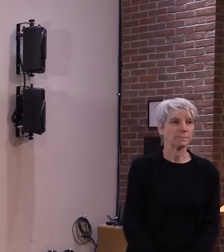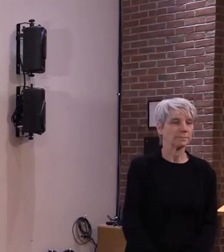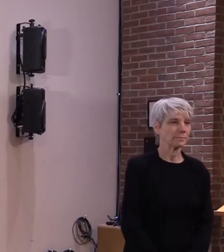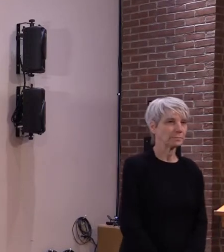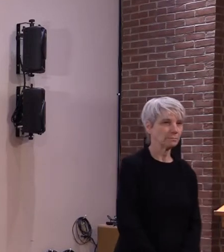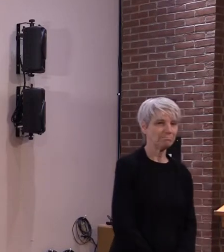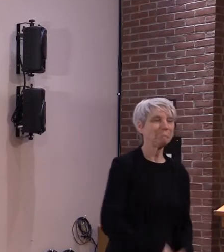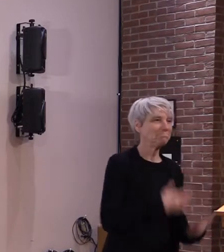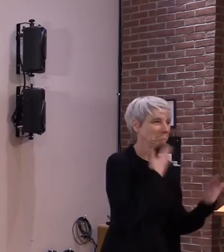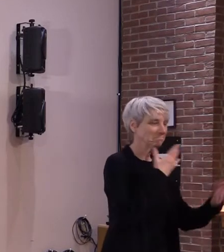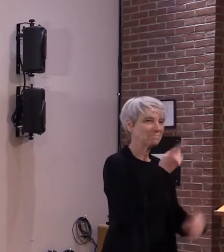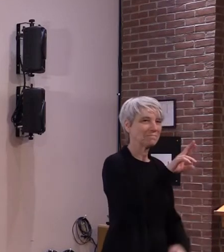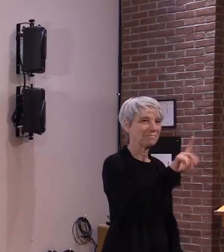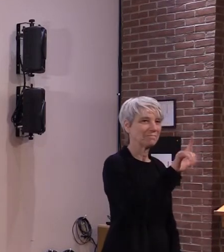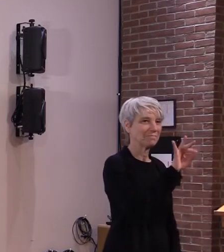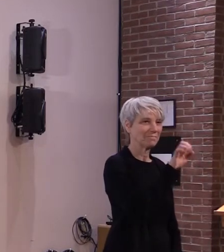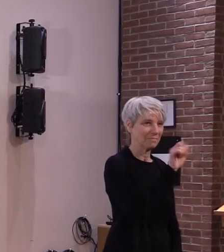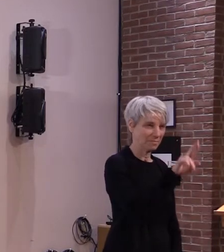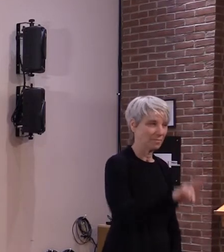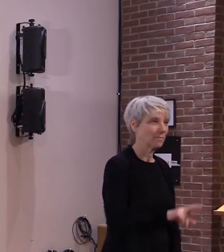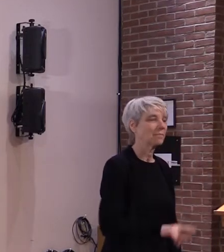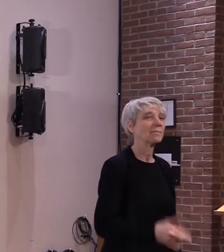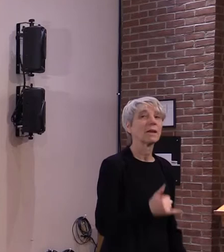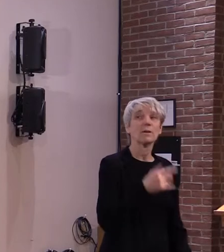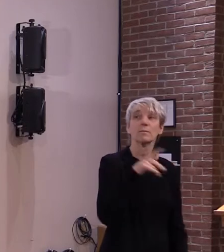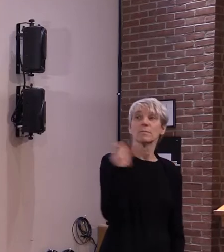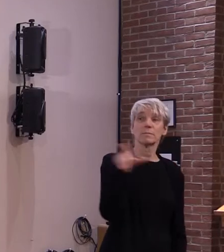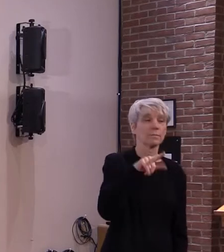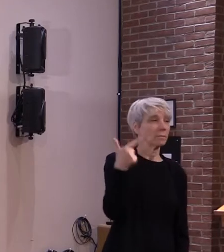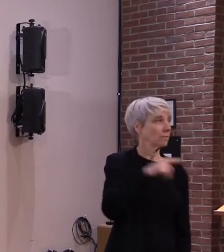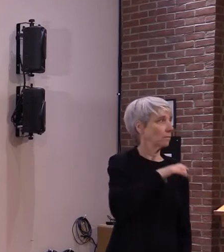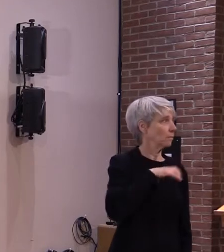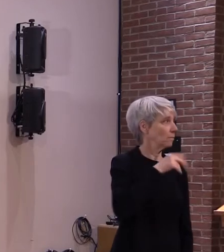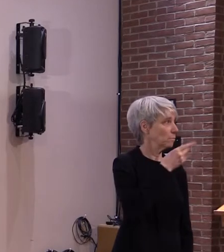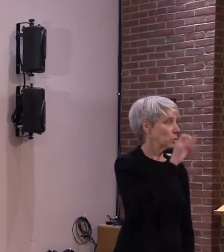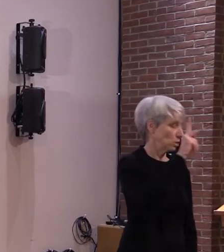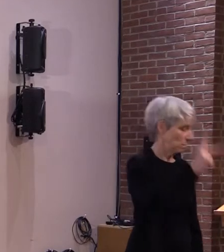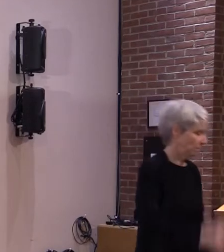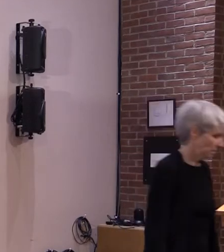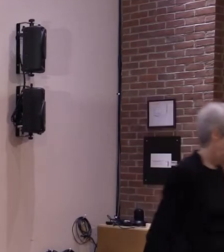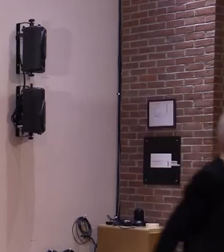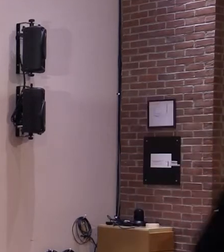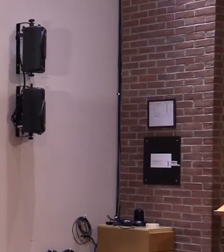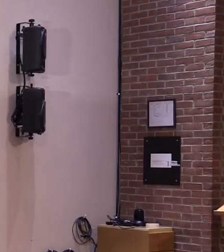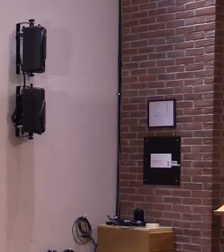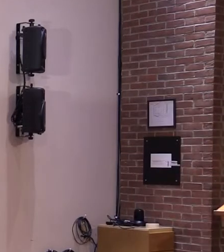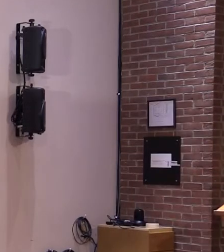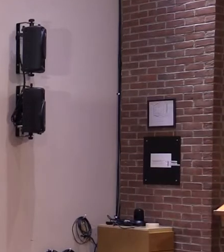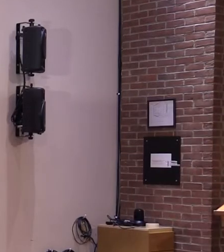thank you dr leffler and we'll now have uh commissioner p check give his modeling update